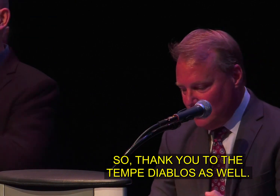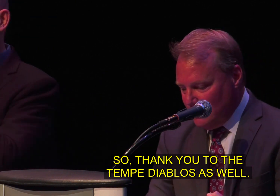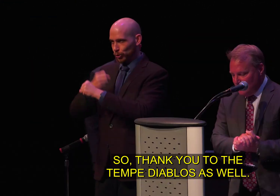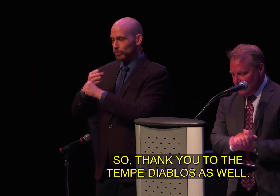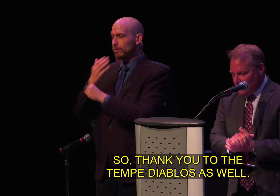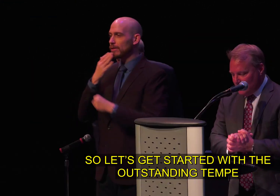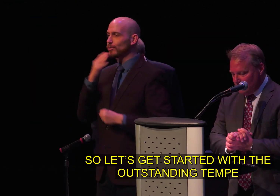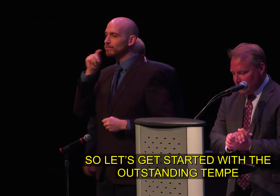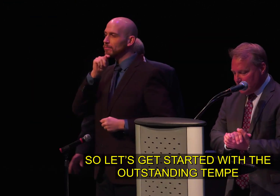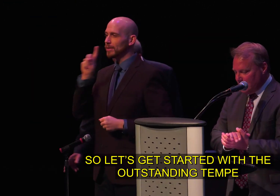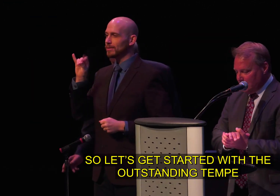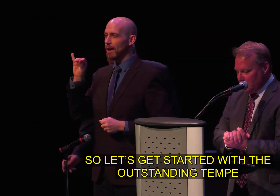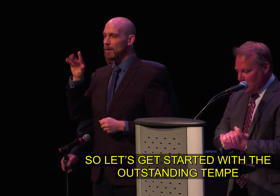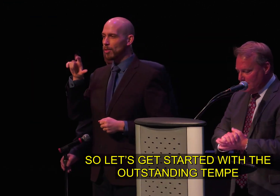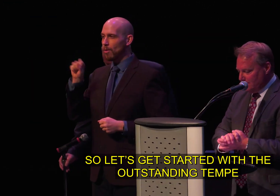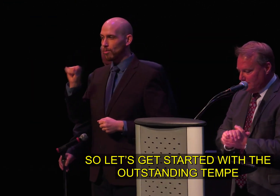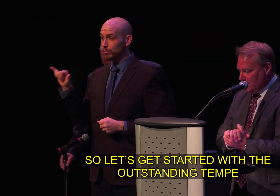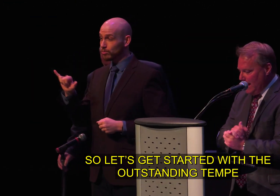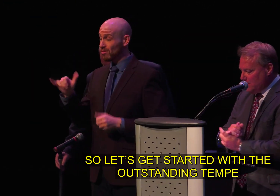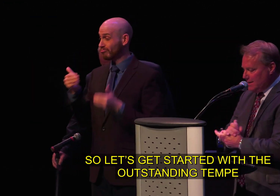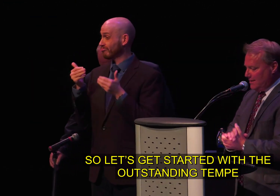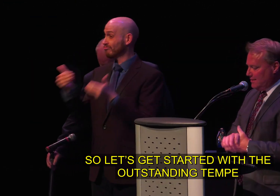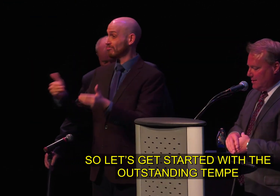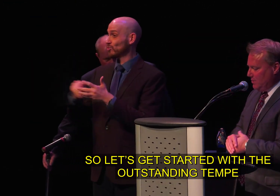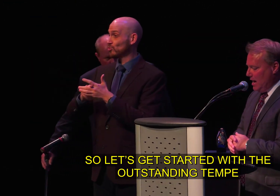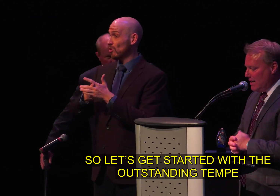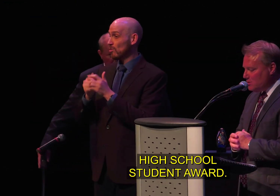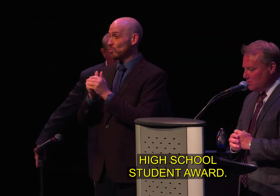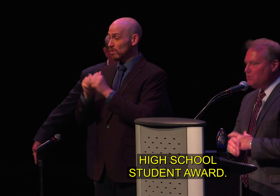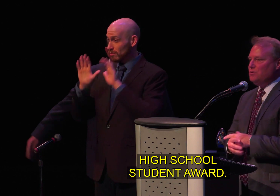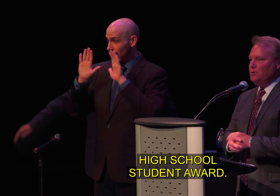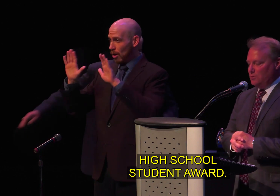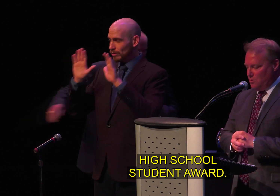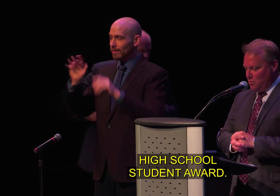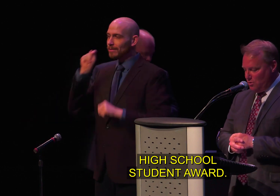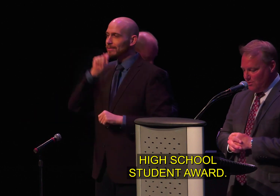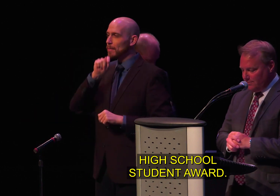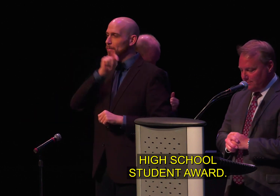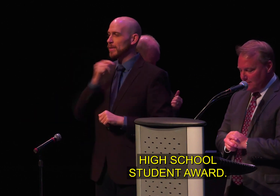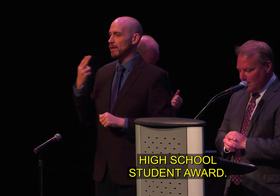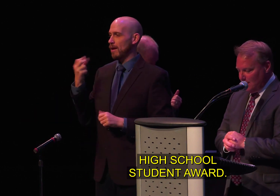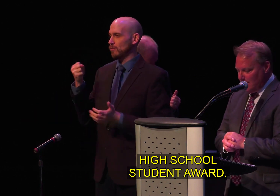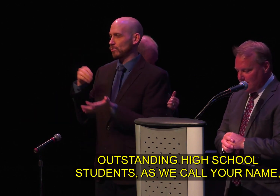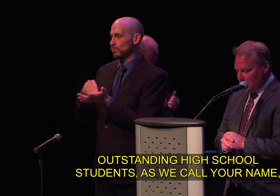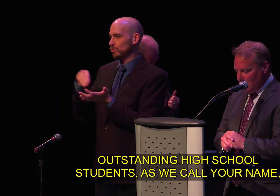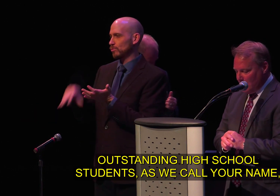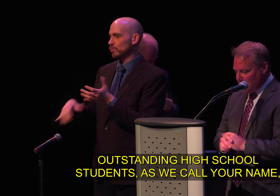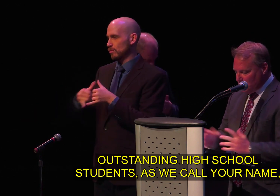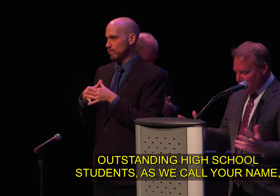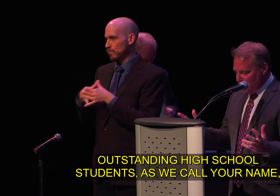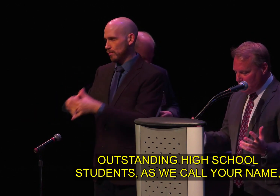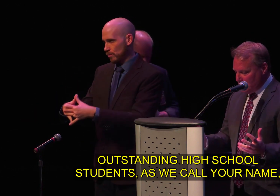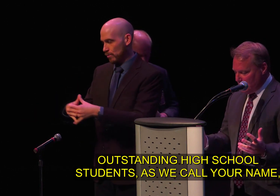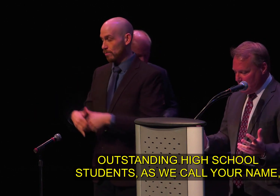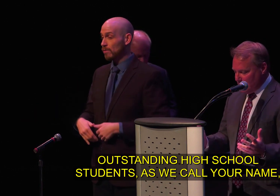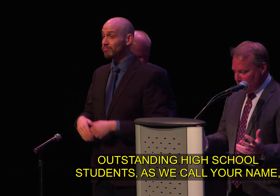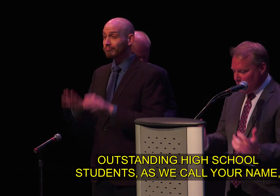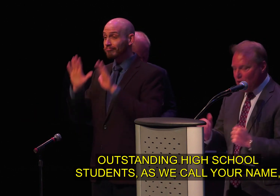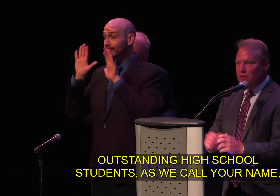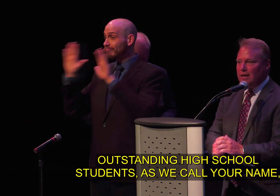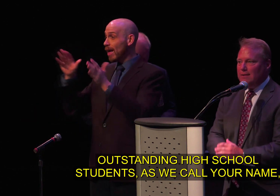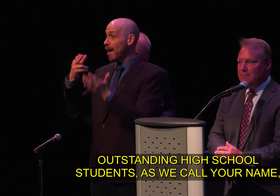so let's get started with the outstanding tempe high school student award outstanding high school students